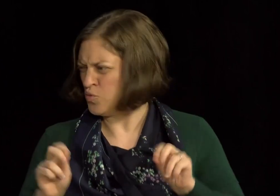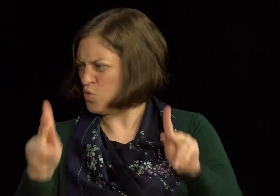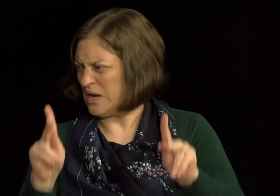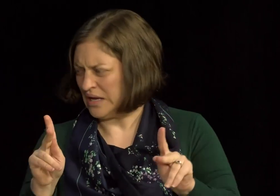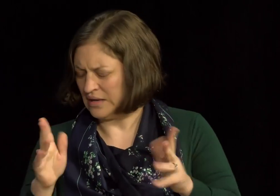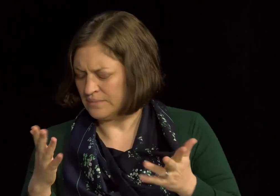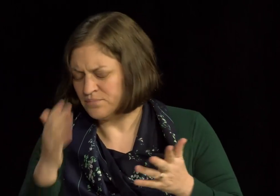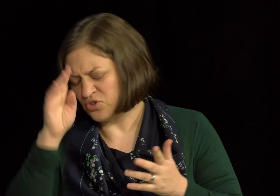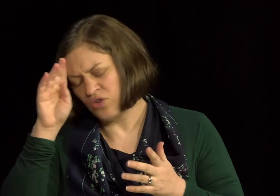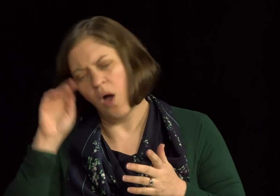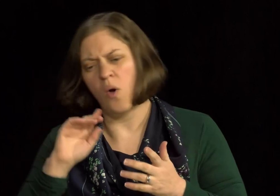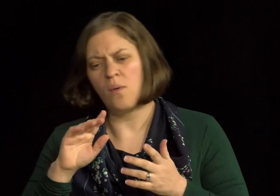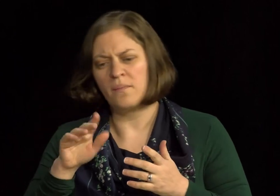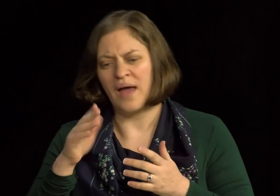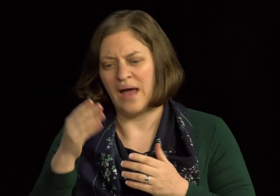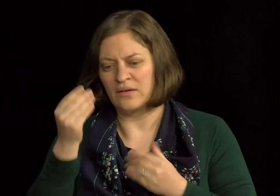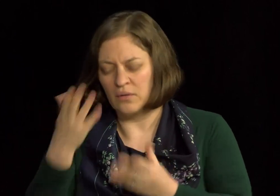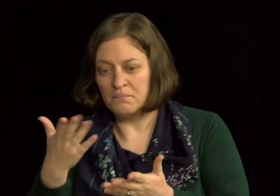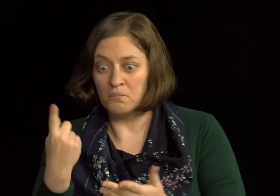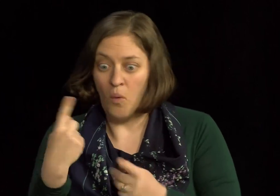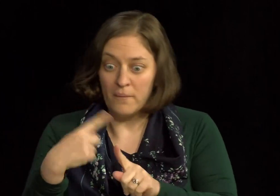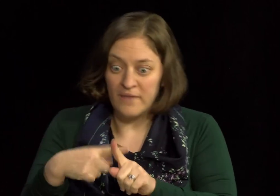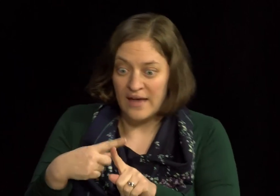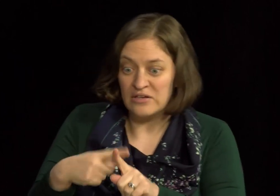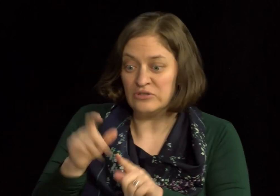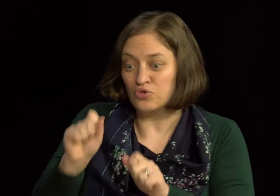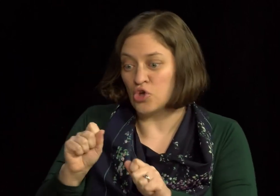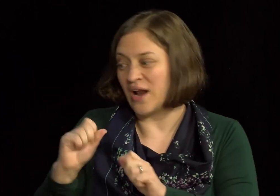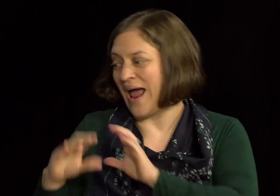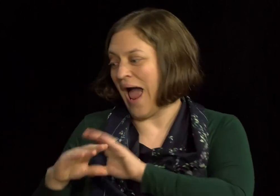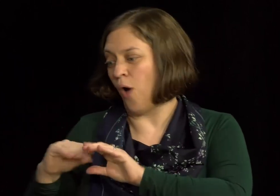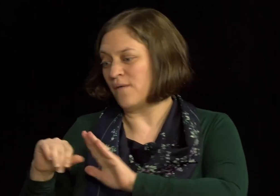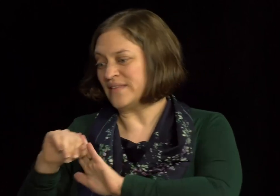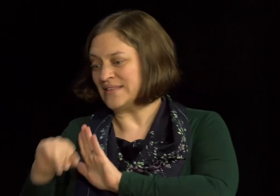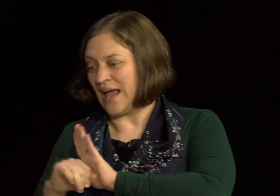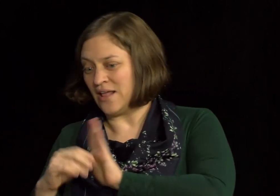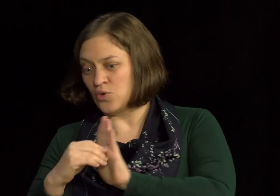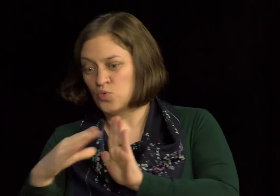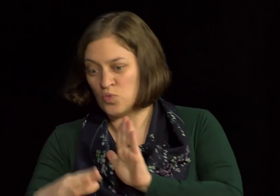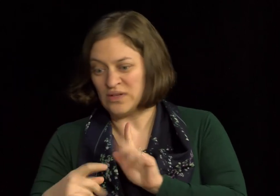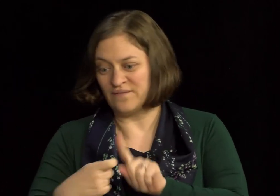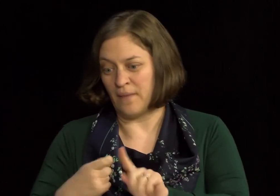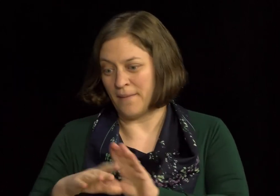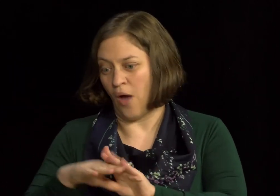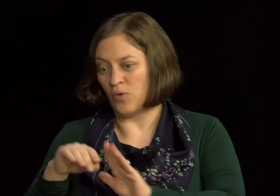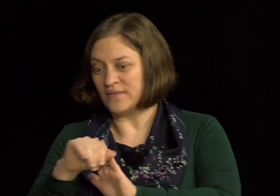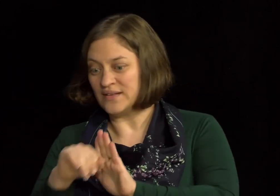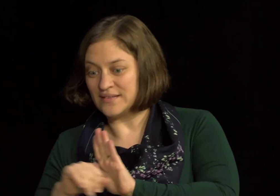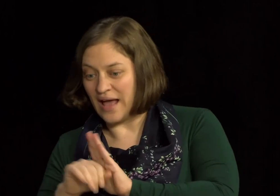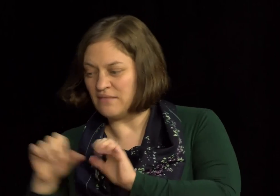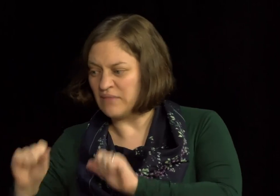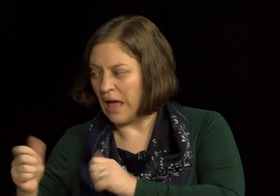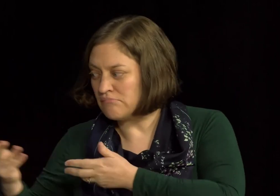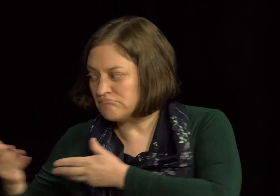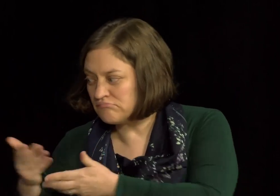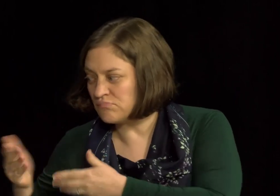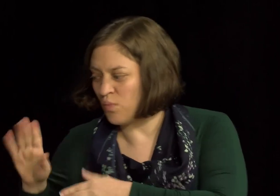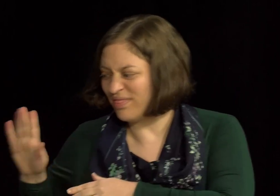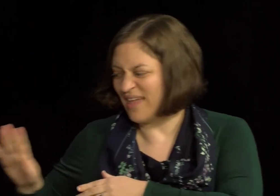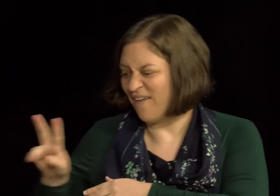prevent this student from having a really wonderful opportunity. And so, we talked about, you know, students coming in from out of